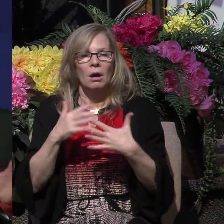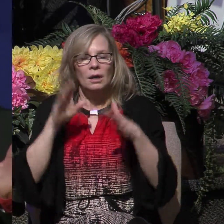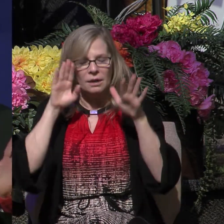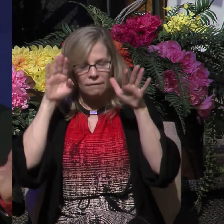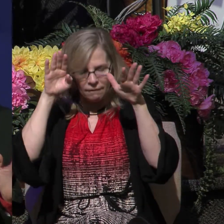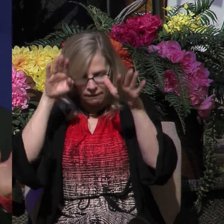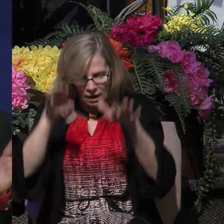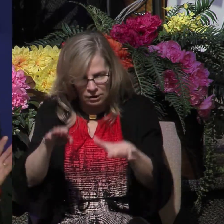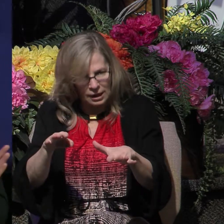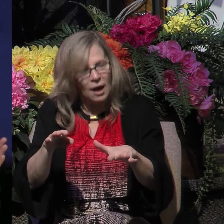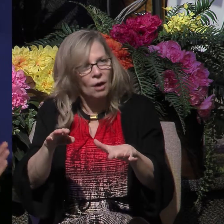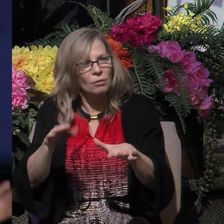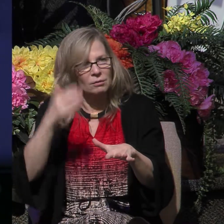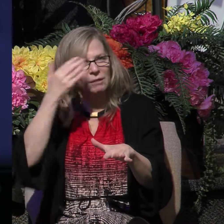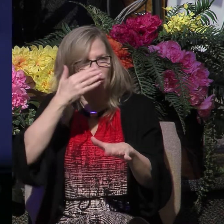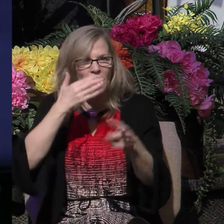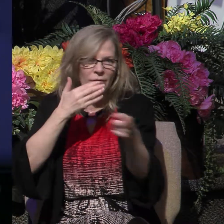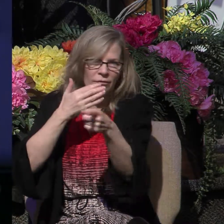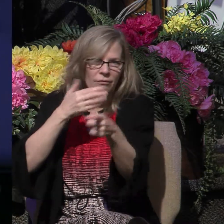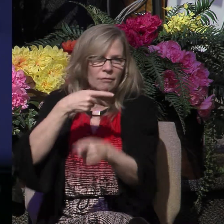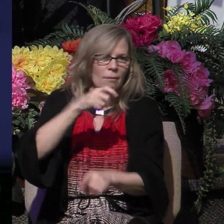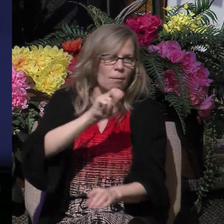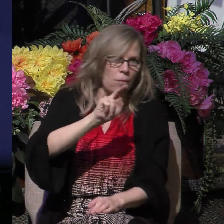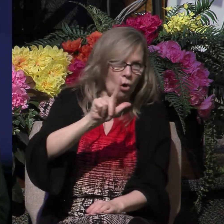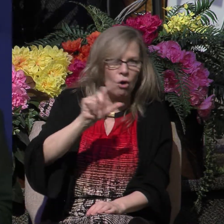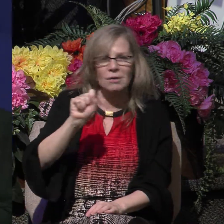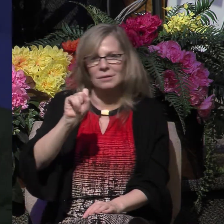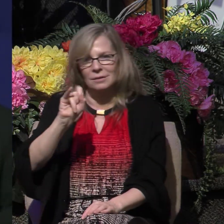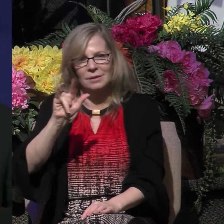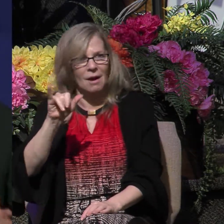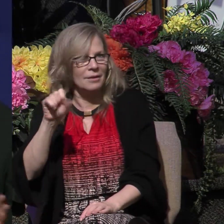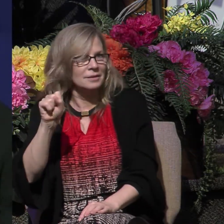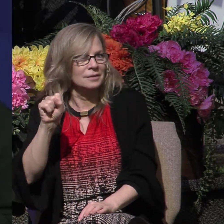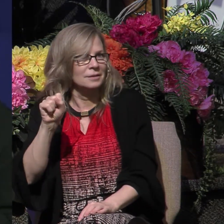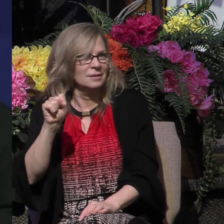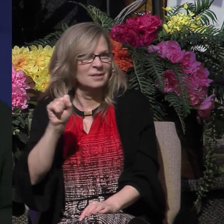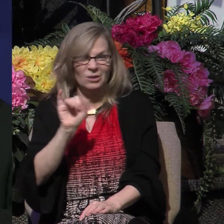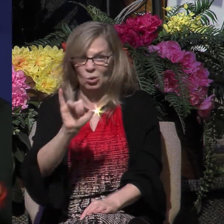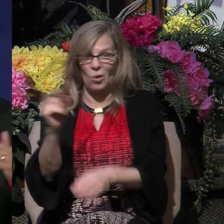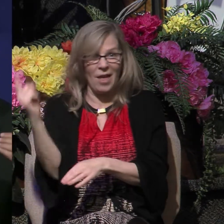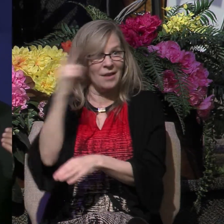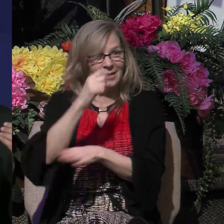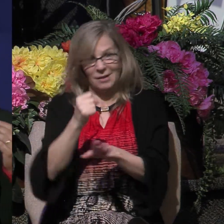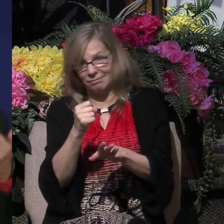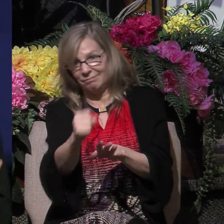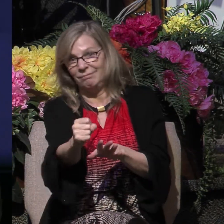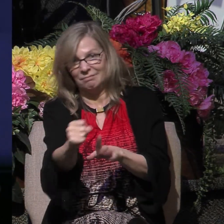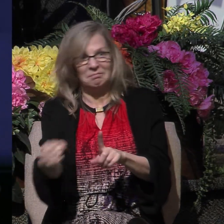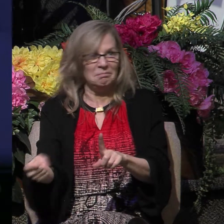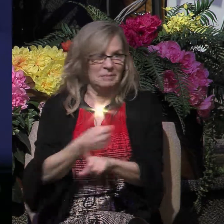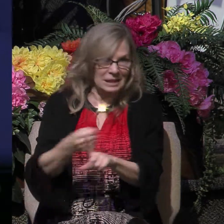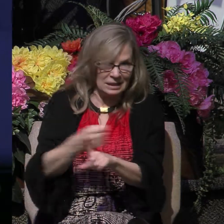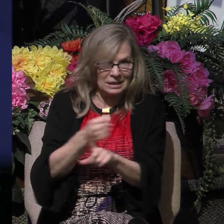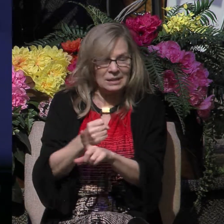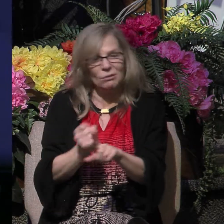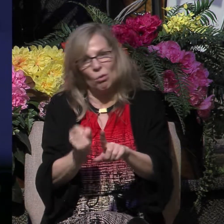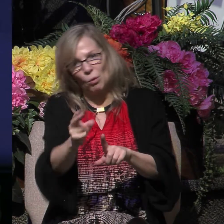us that about midnight, on the same day that Paul and Silas had been beaten and then thrown in jail,